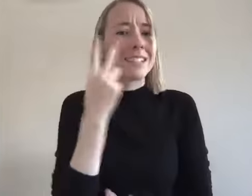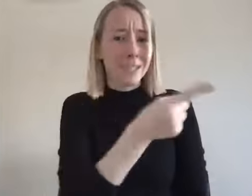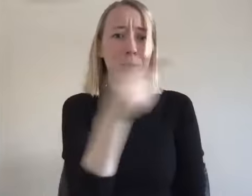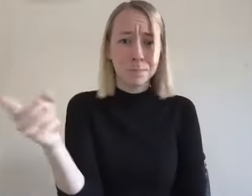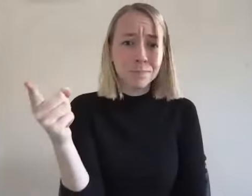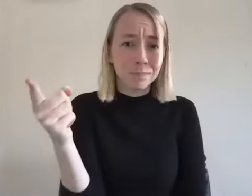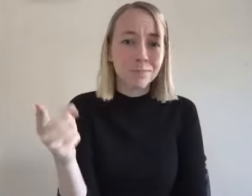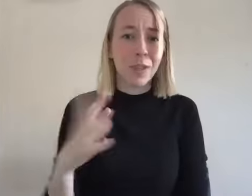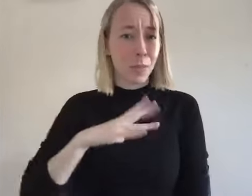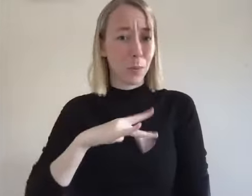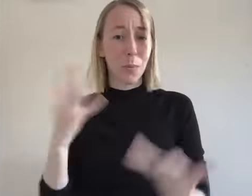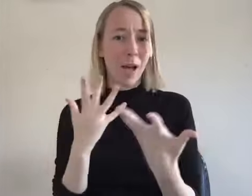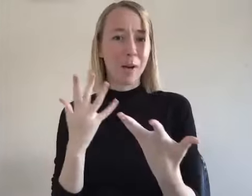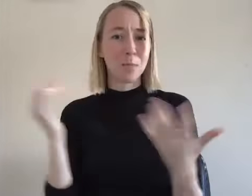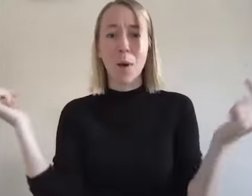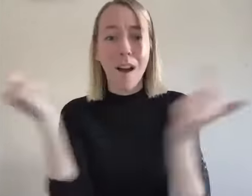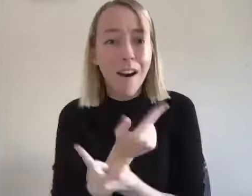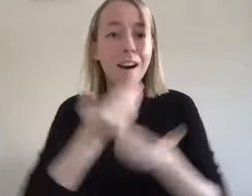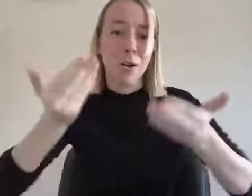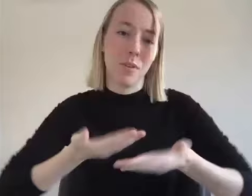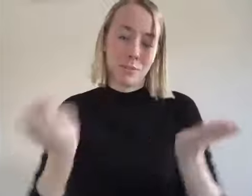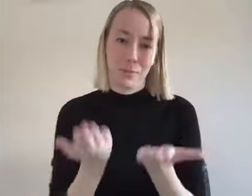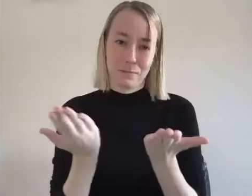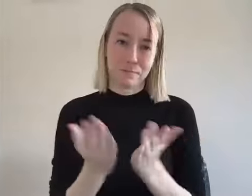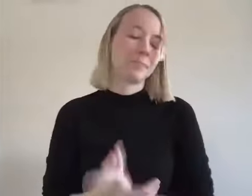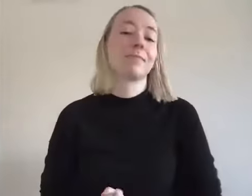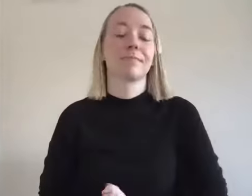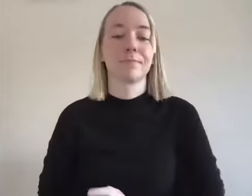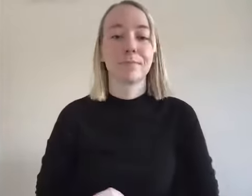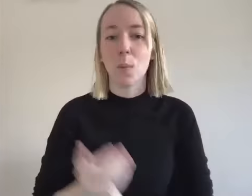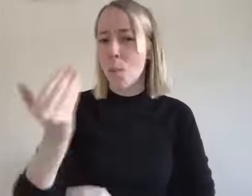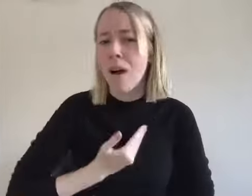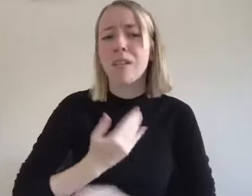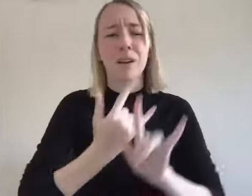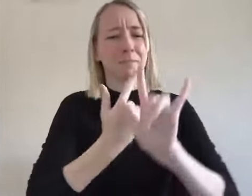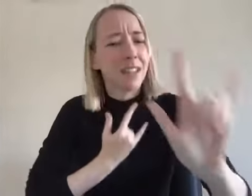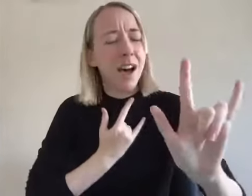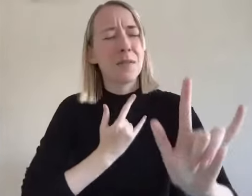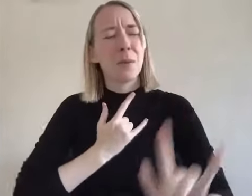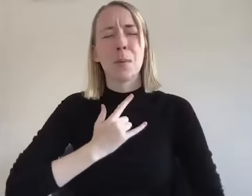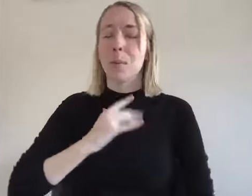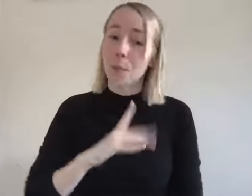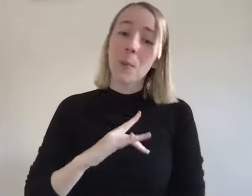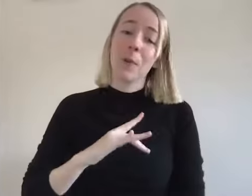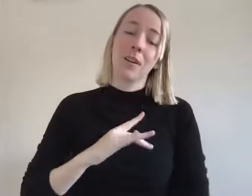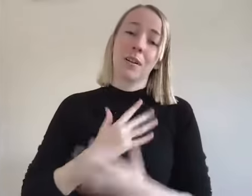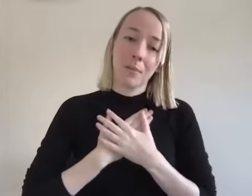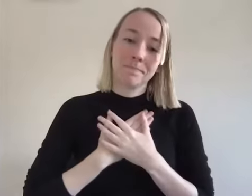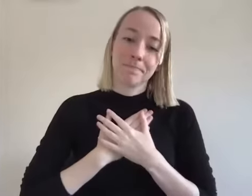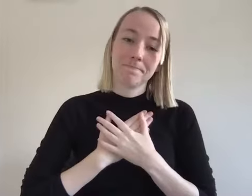and the cool part is that we're all welcome here you know and and the welcome and the love is so cool because